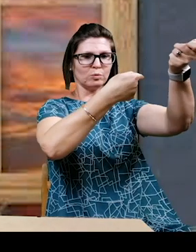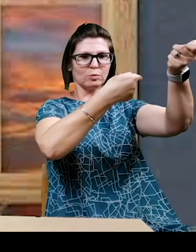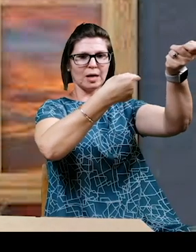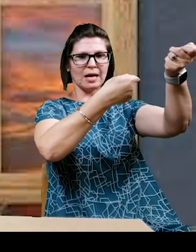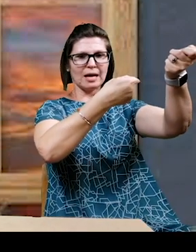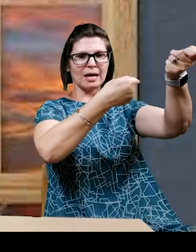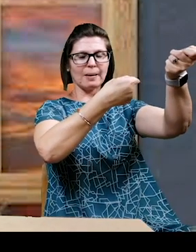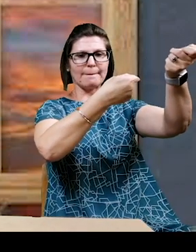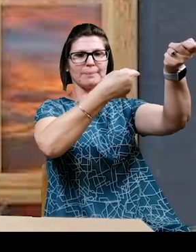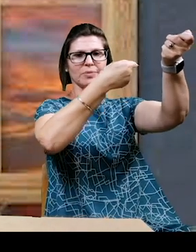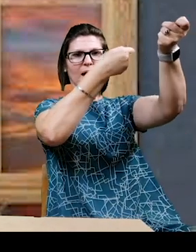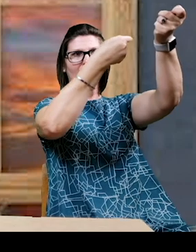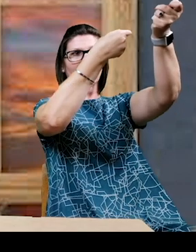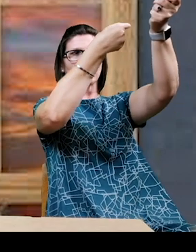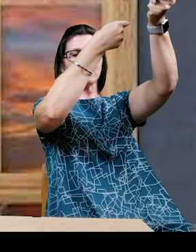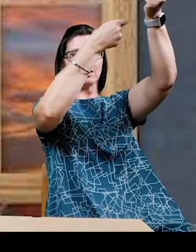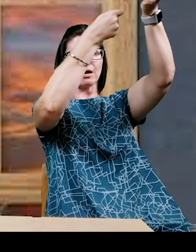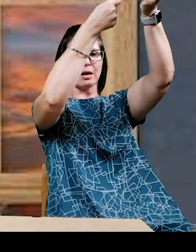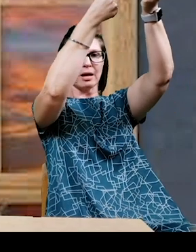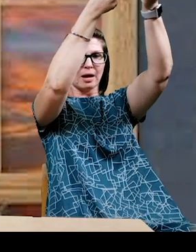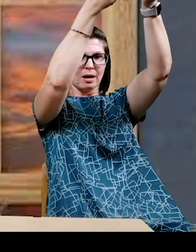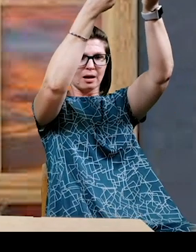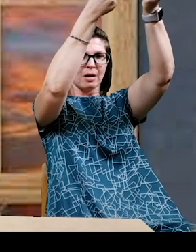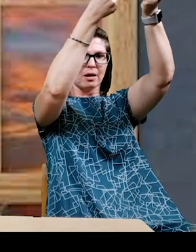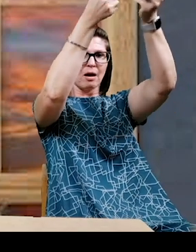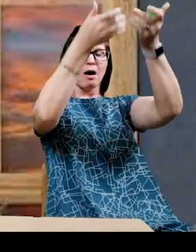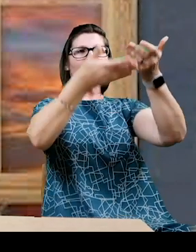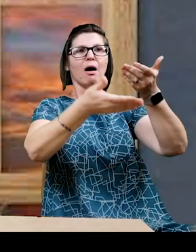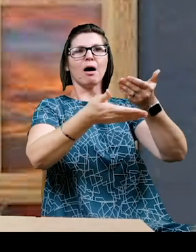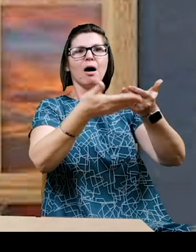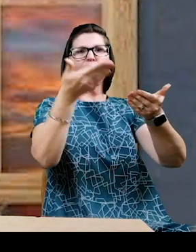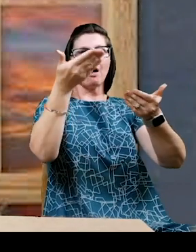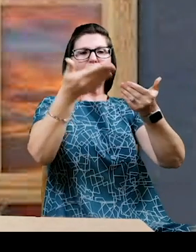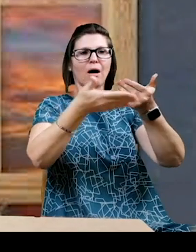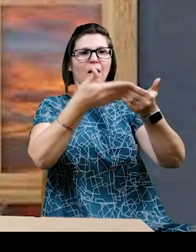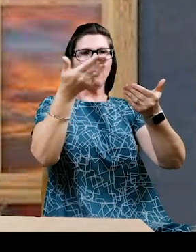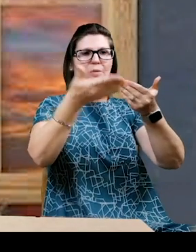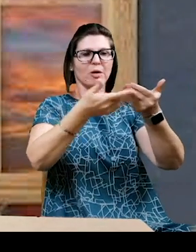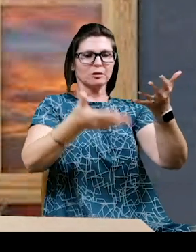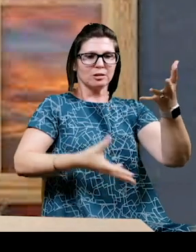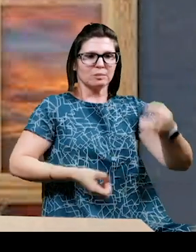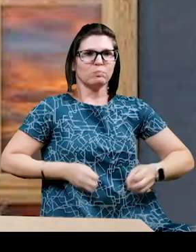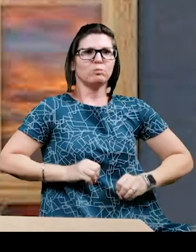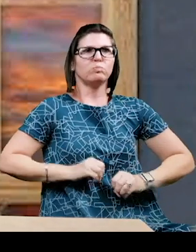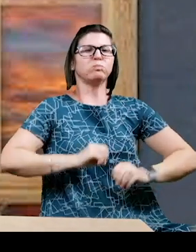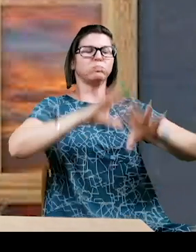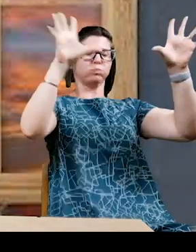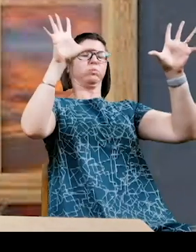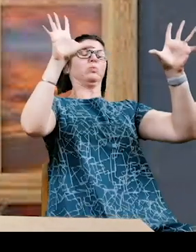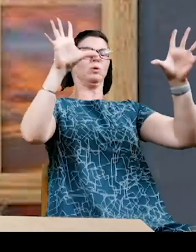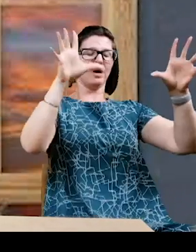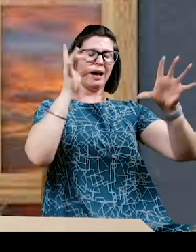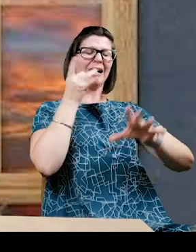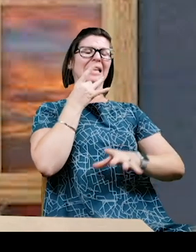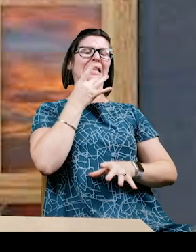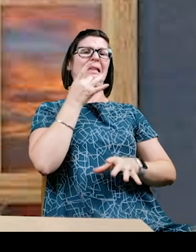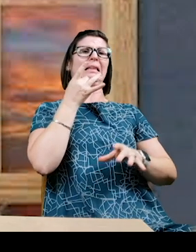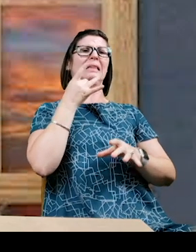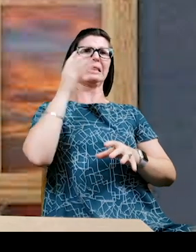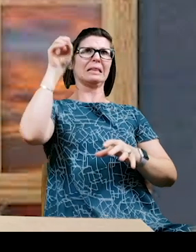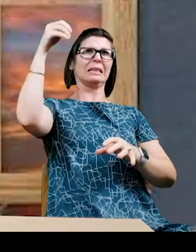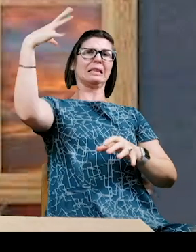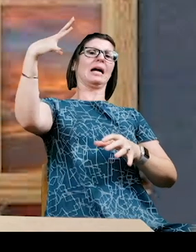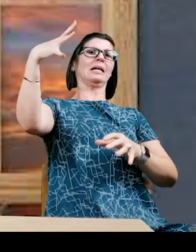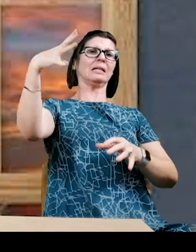The net lifted him higher and higher until there was an almost unbearable explosion of light in Edward's back in the world,